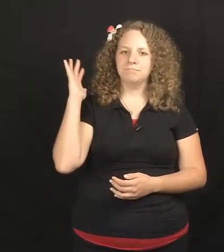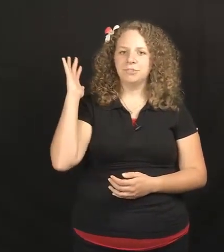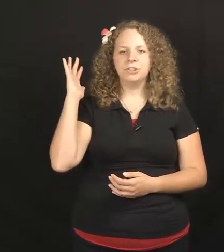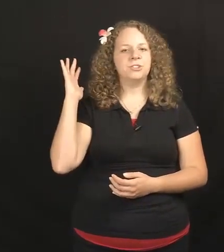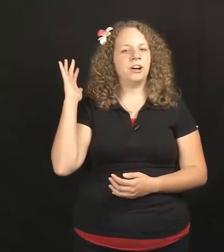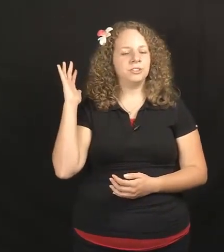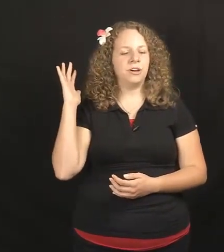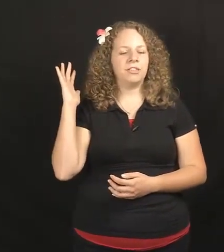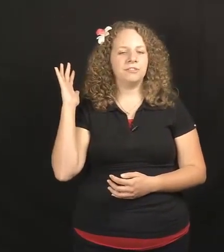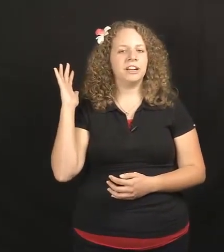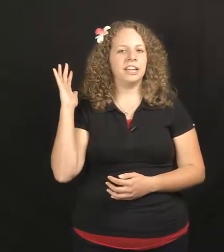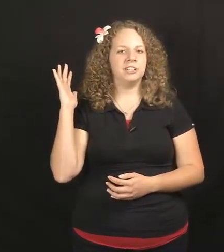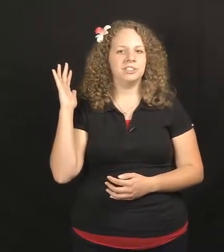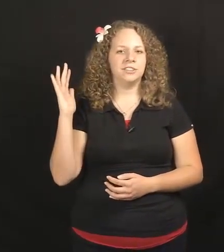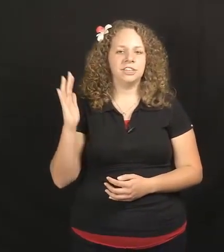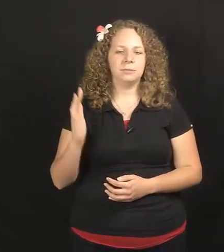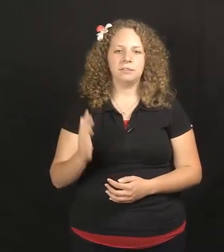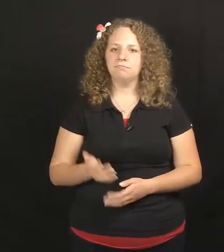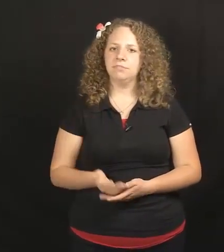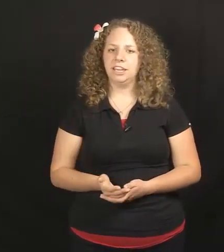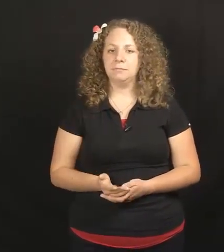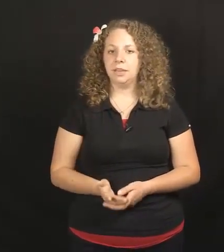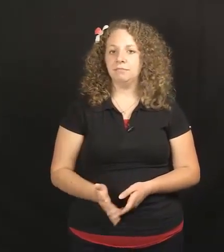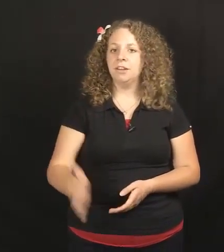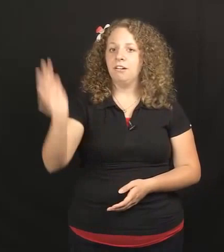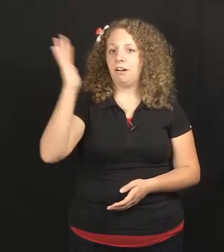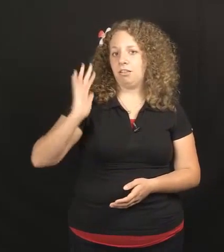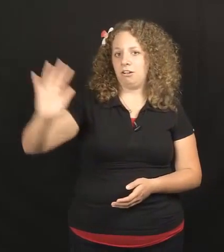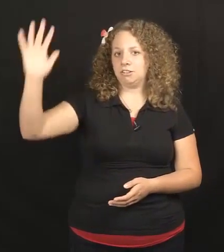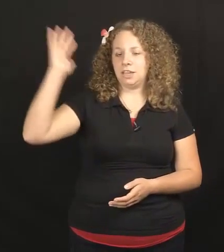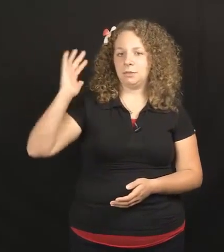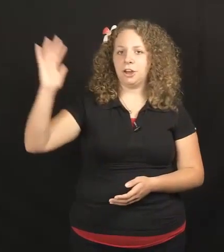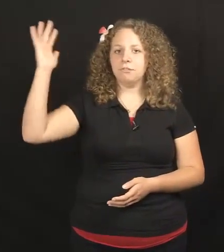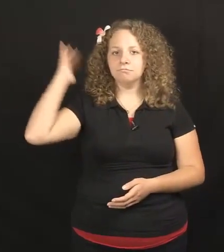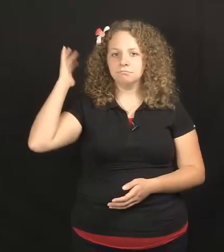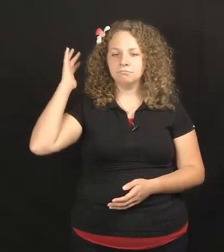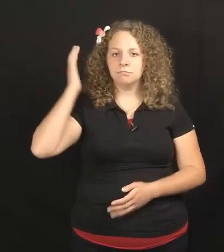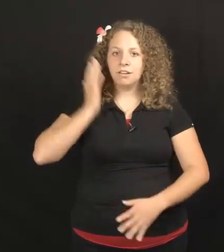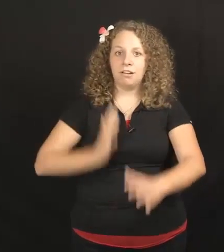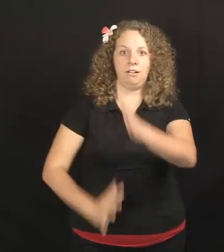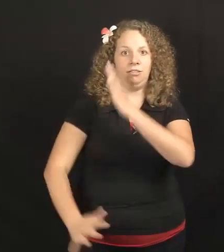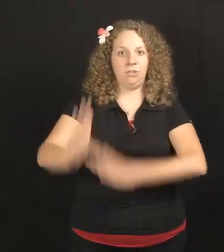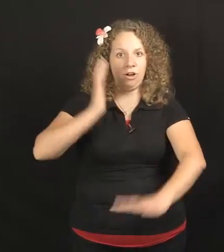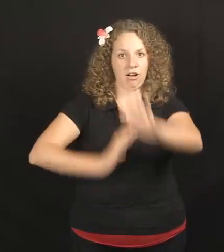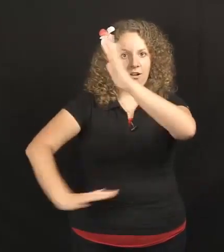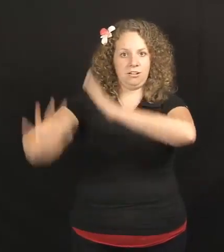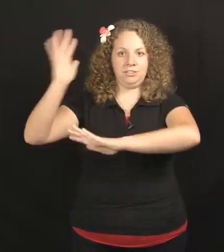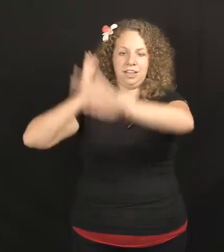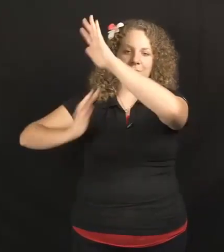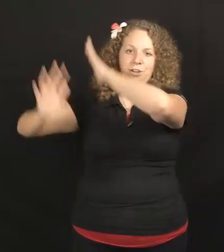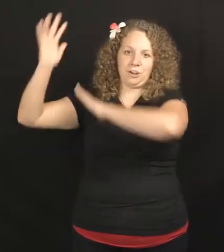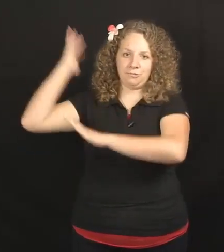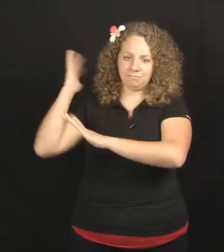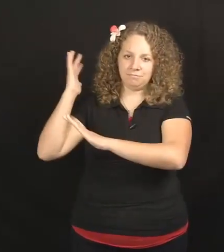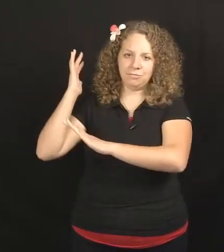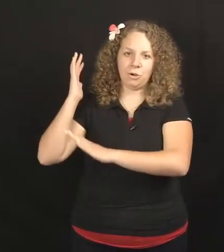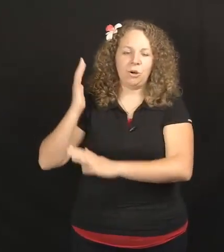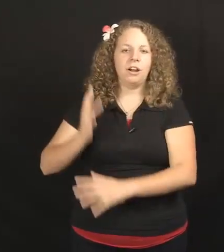There's also other variations of this one. They can be a long time ago, a long time ago, or